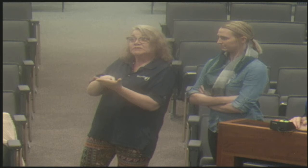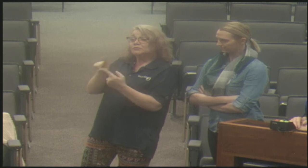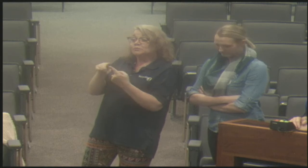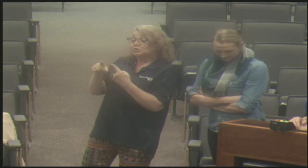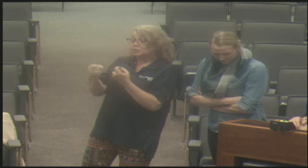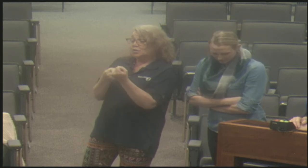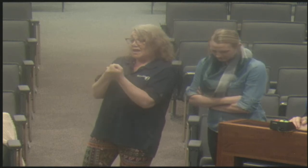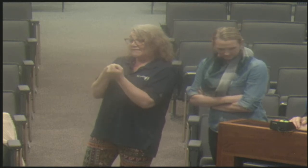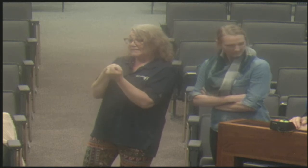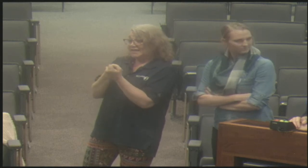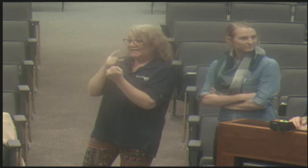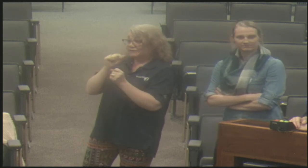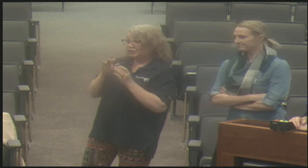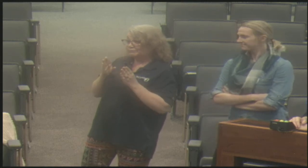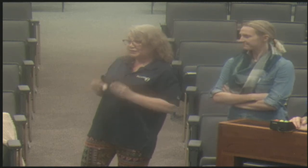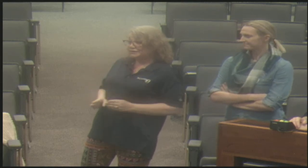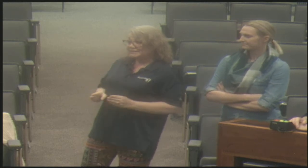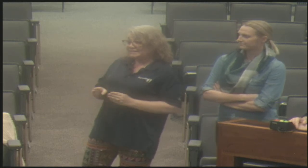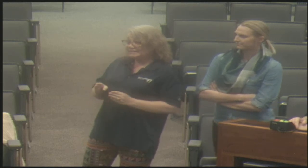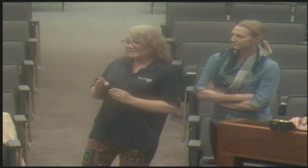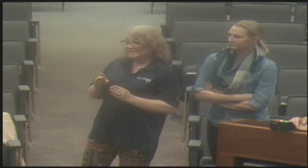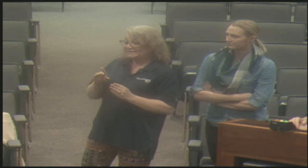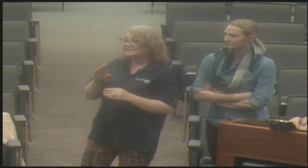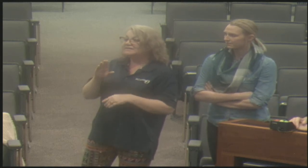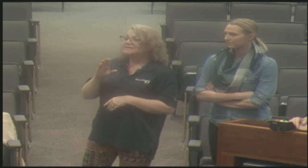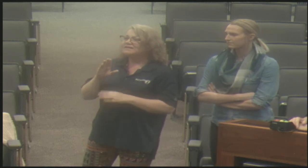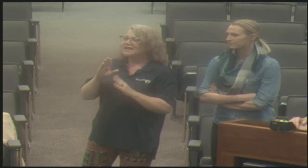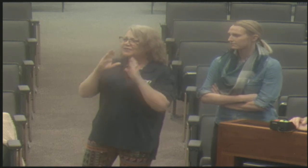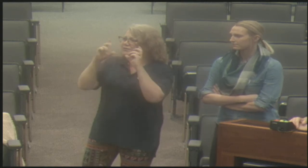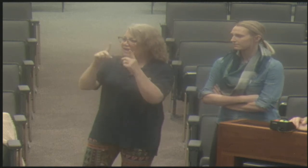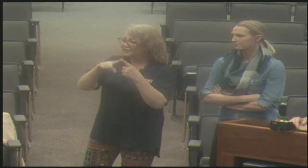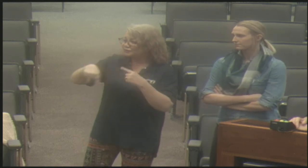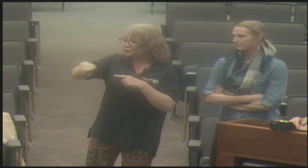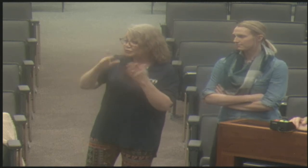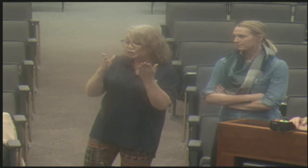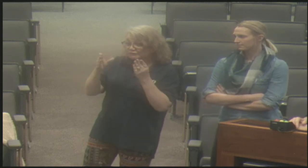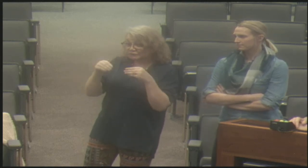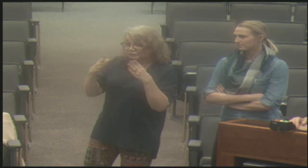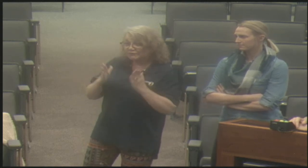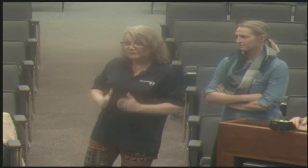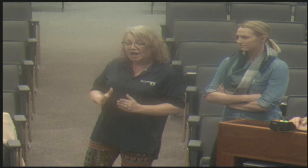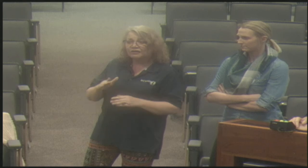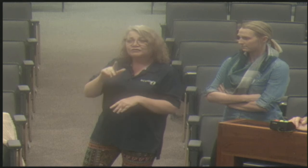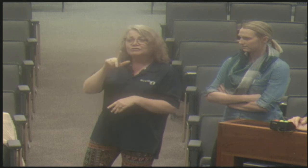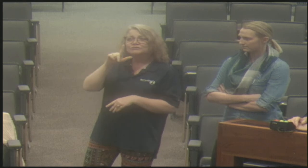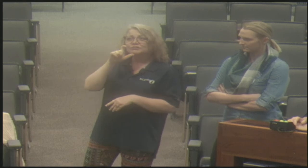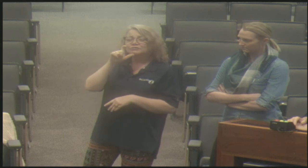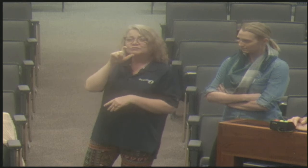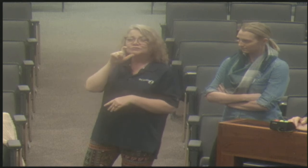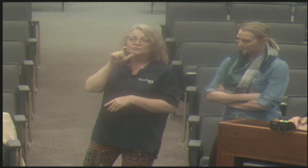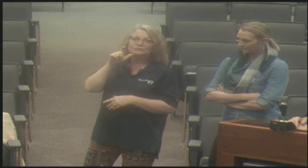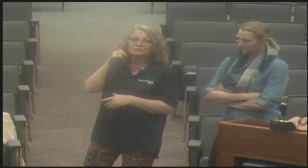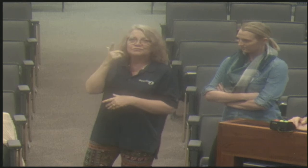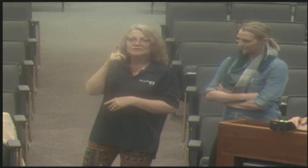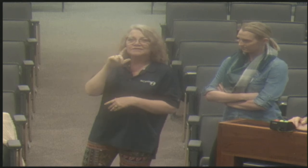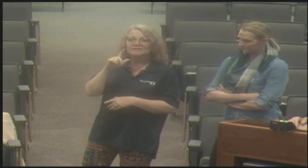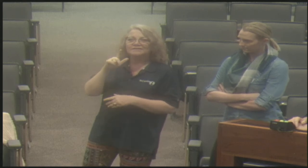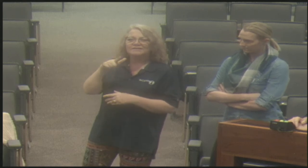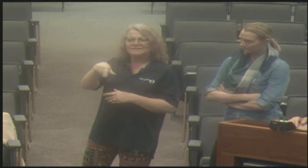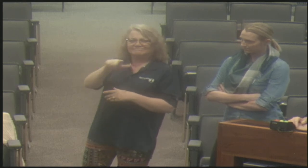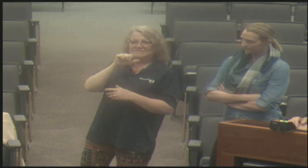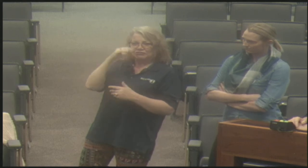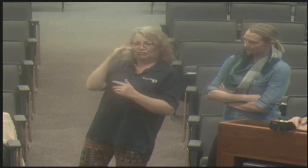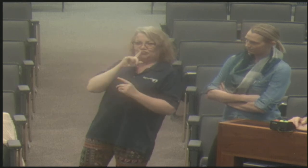growth by watering it. And so when I advocate for a person, um, I also educate the